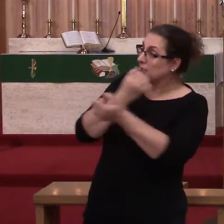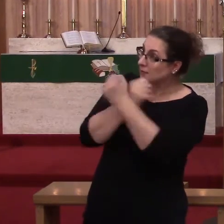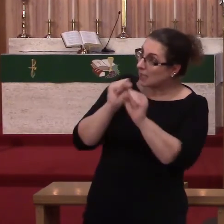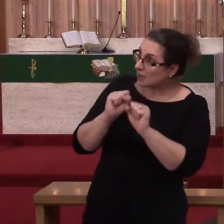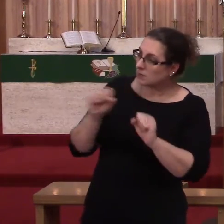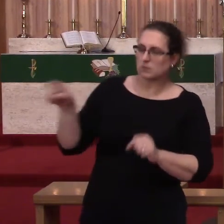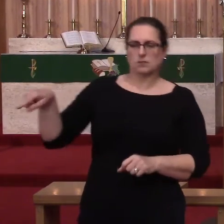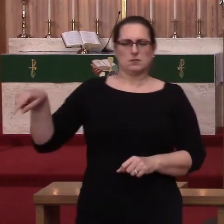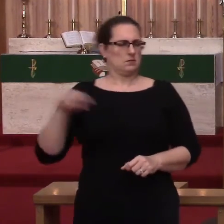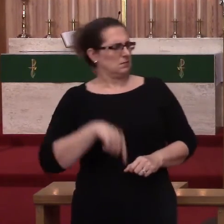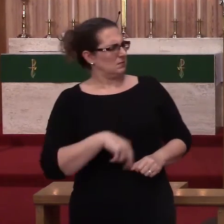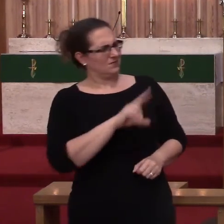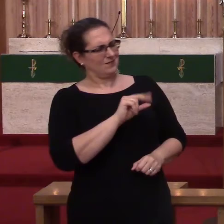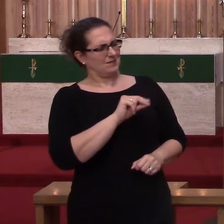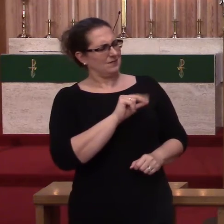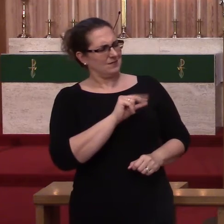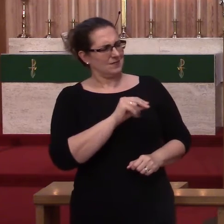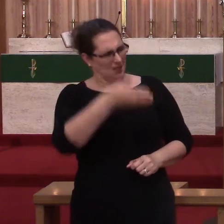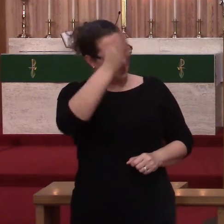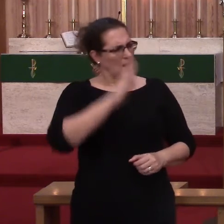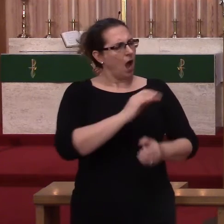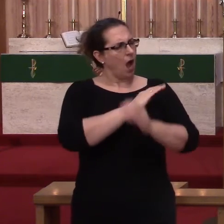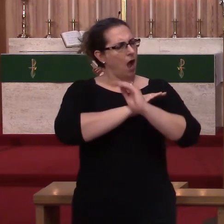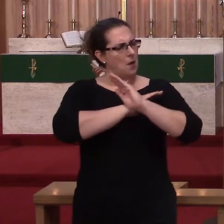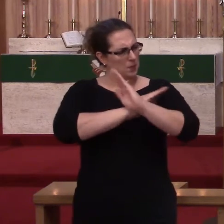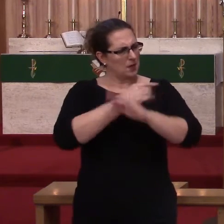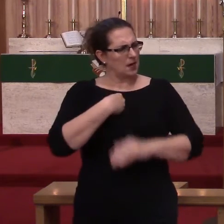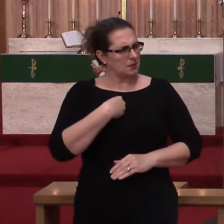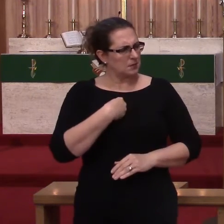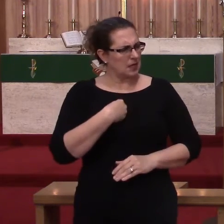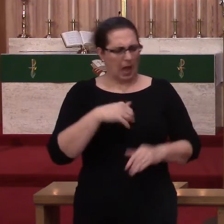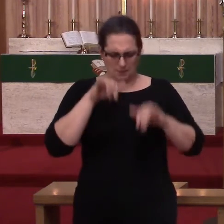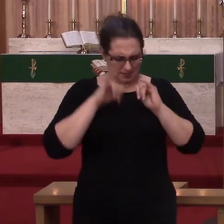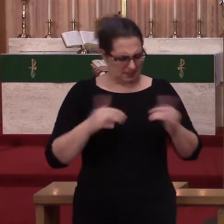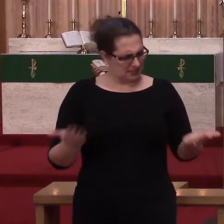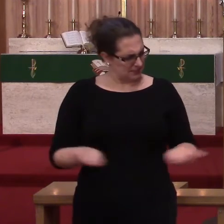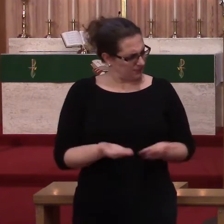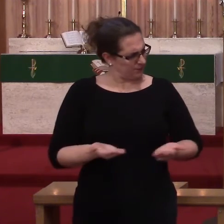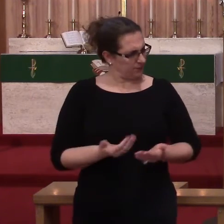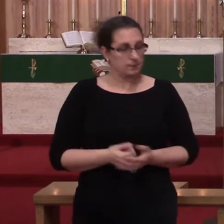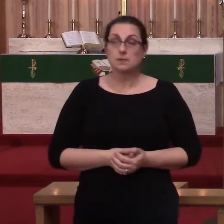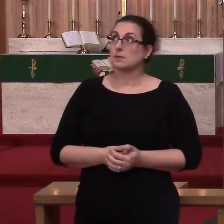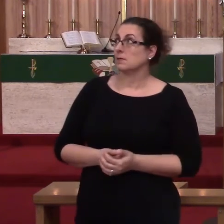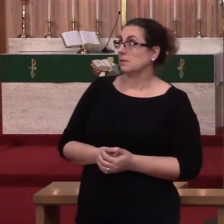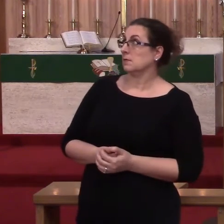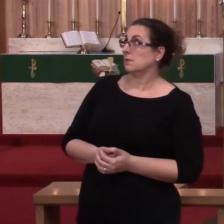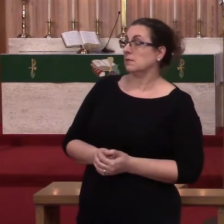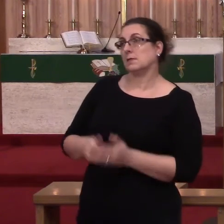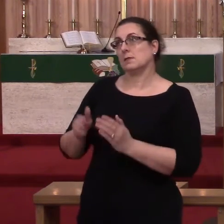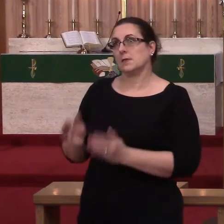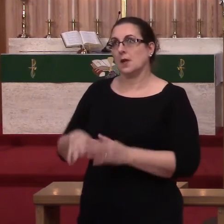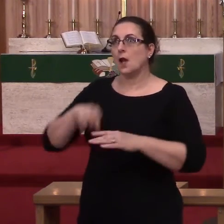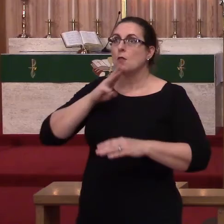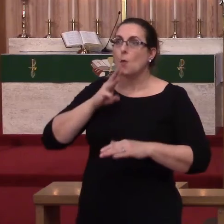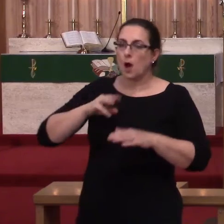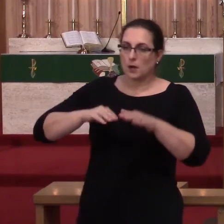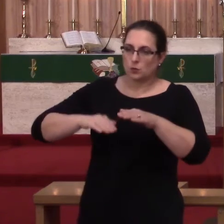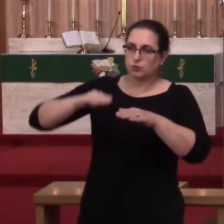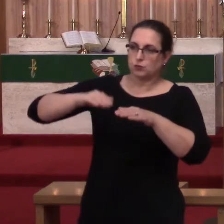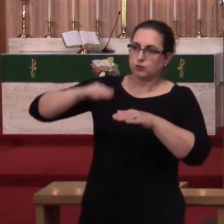And, the guy says, no, God won't protect me. I will stay right here. And, the waters get higher and higher. And, they're almost